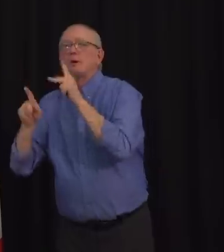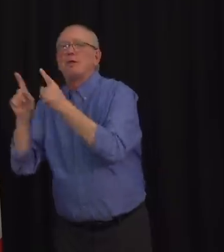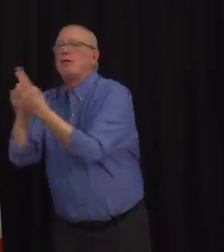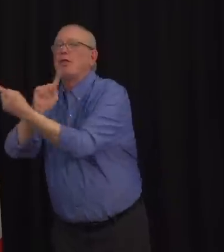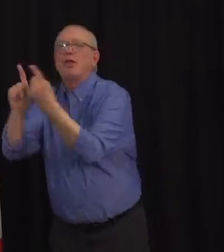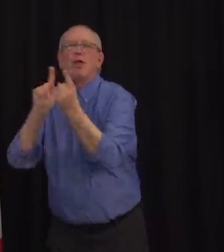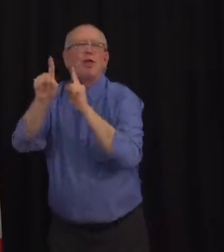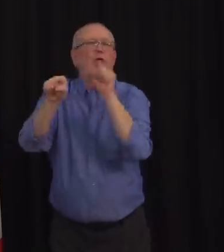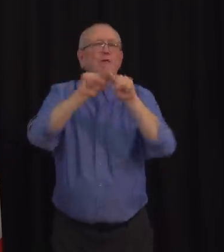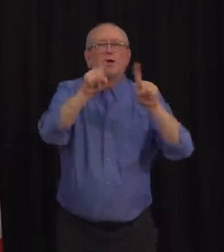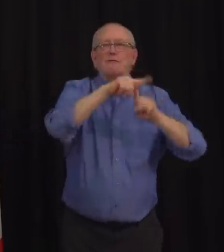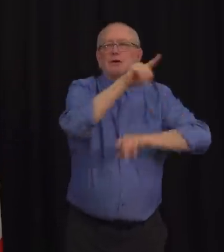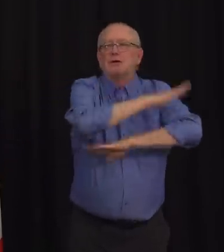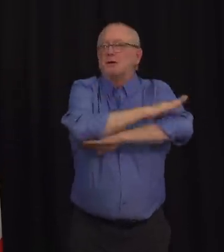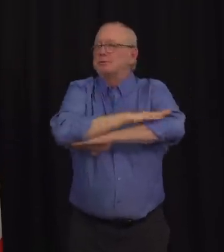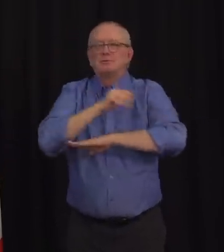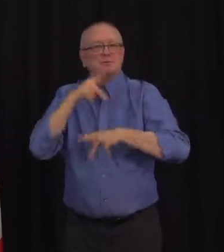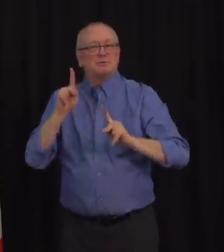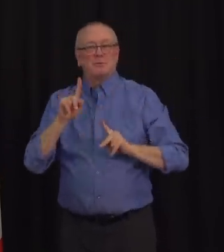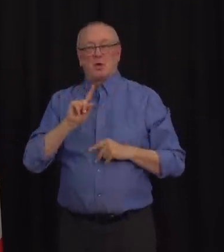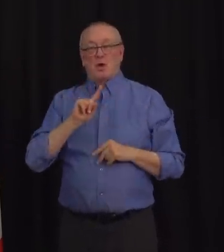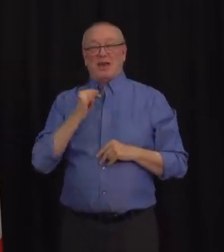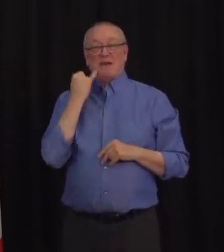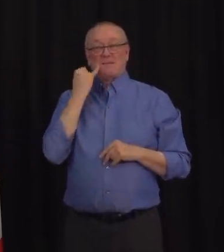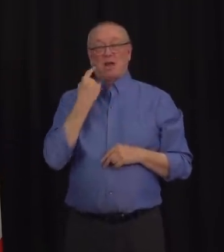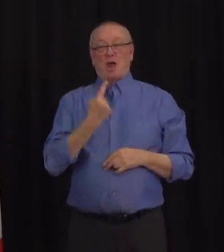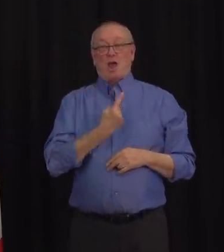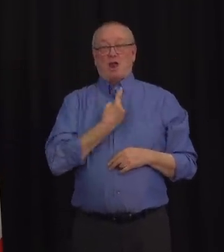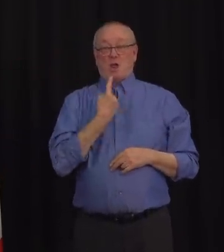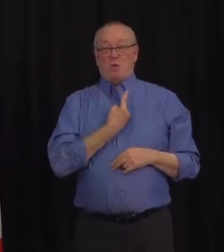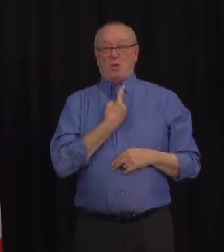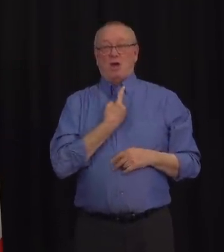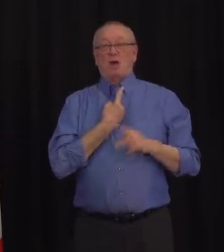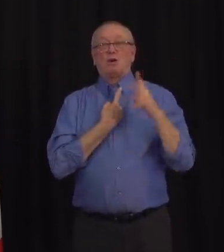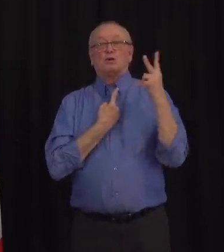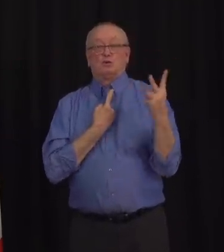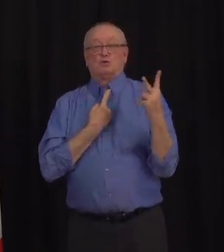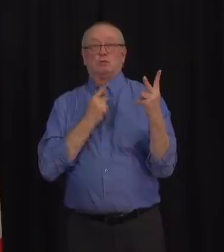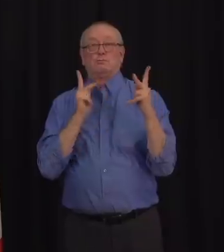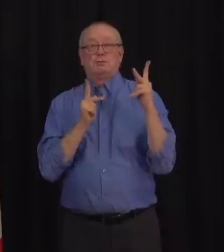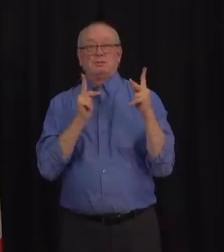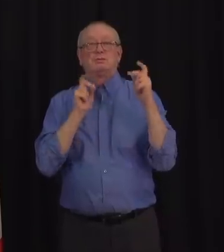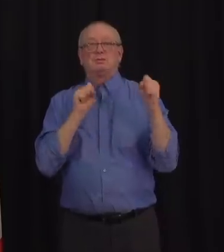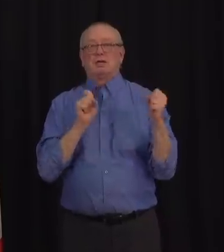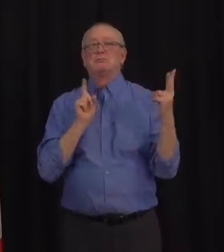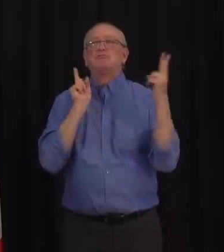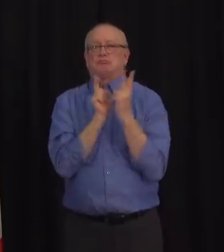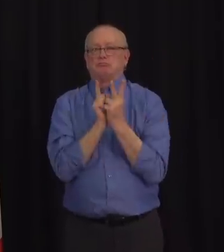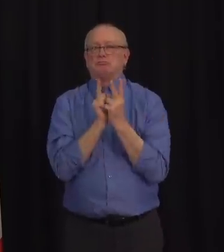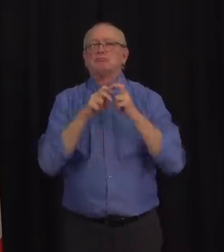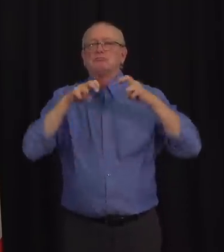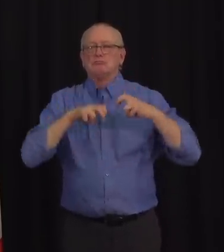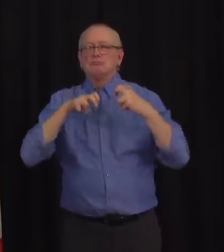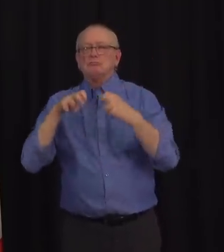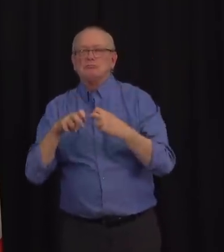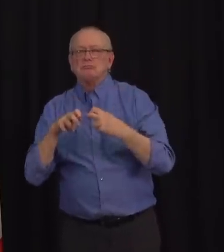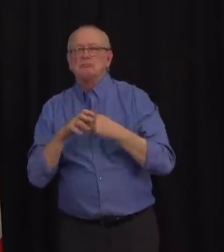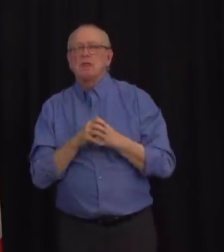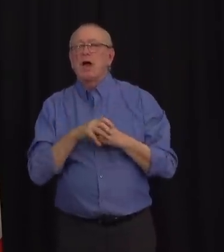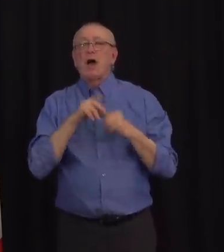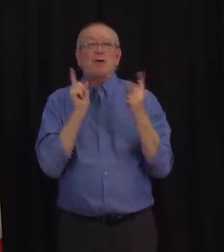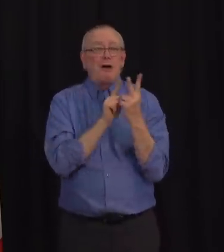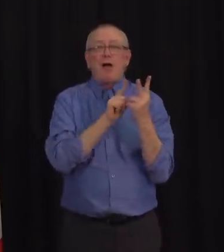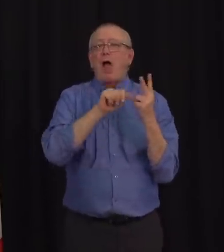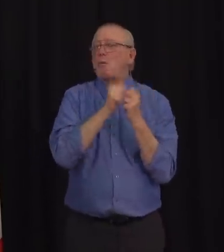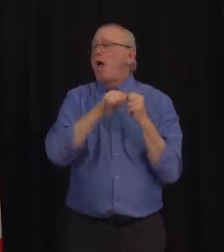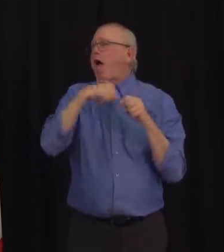with up to two other people as long as they're the same two people you've identified as your two close contacts. Third, only